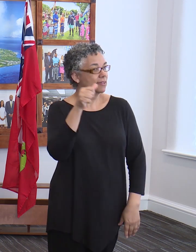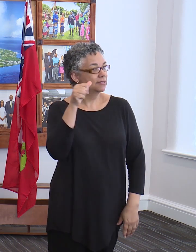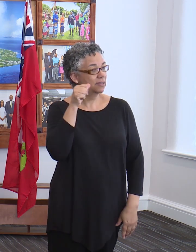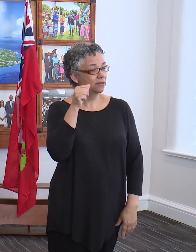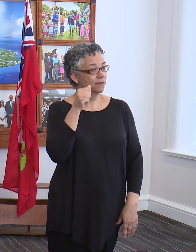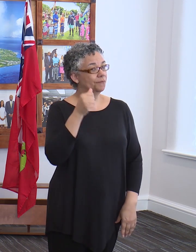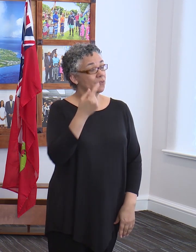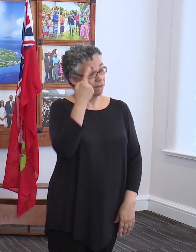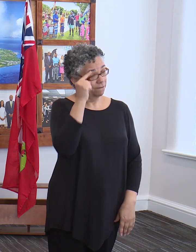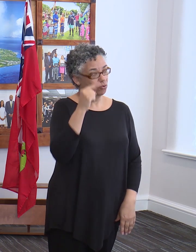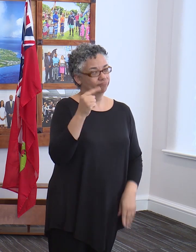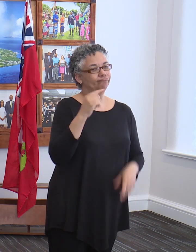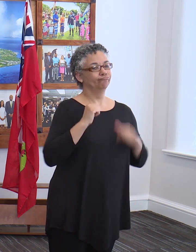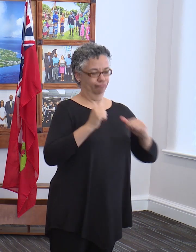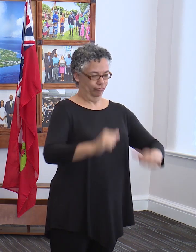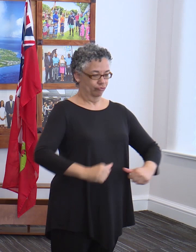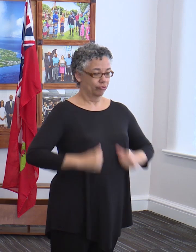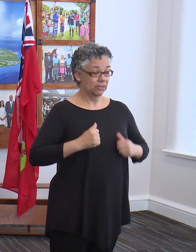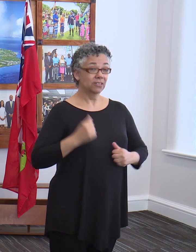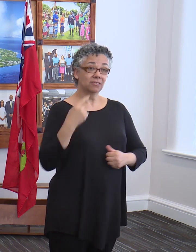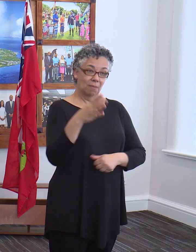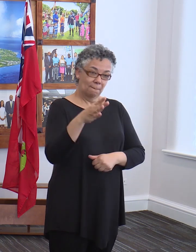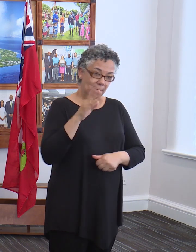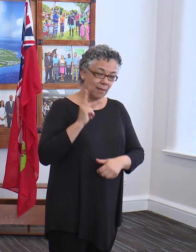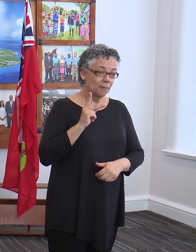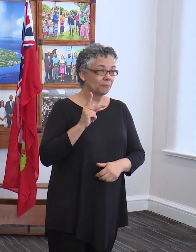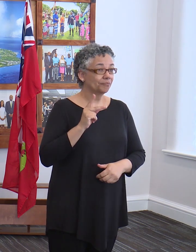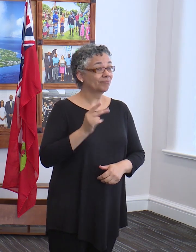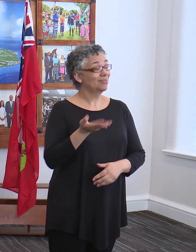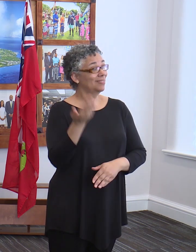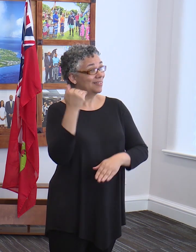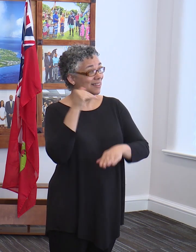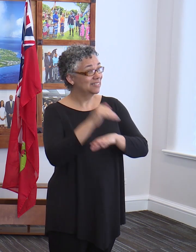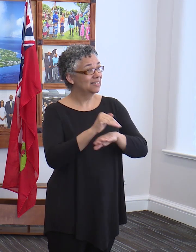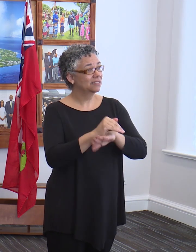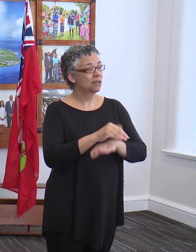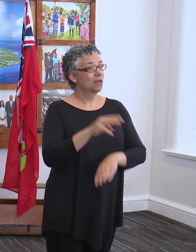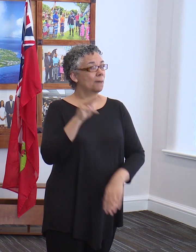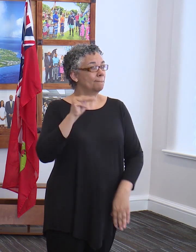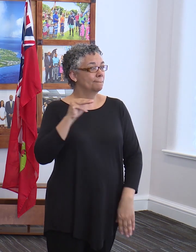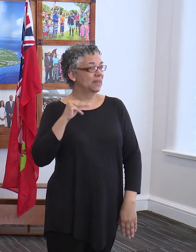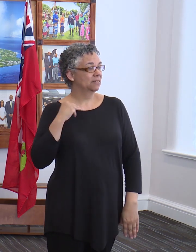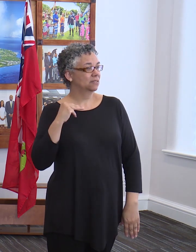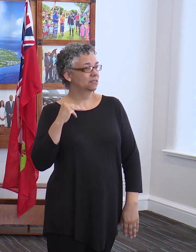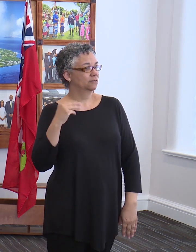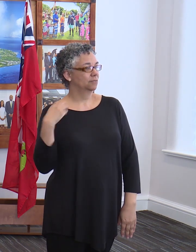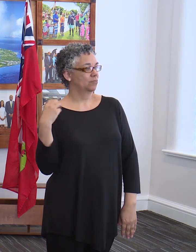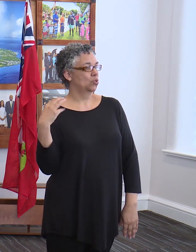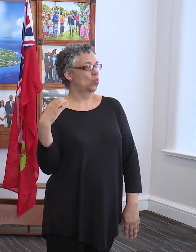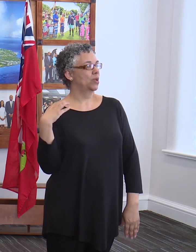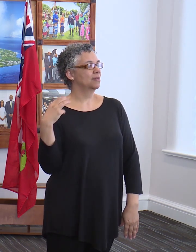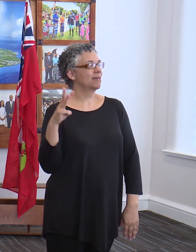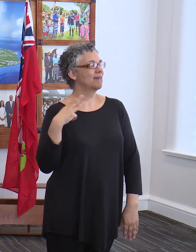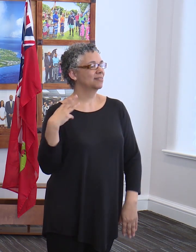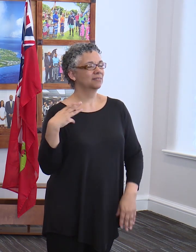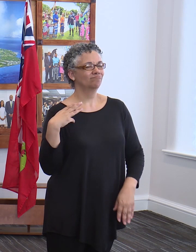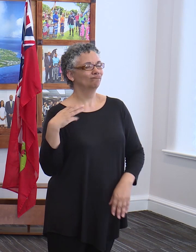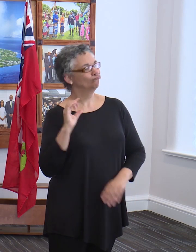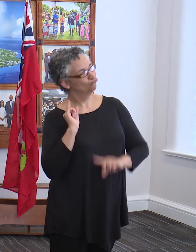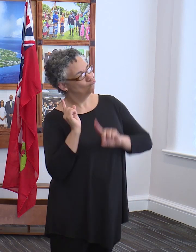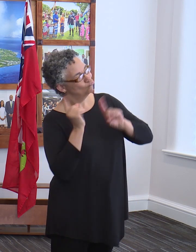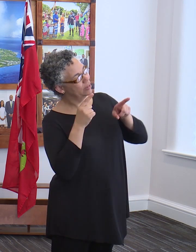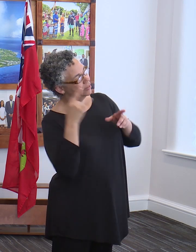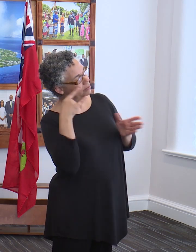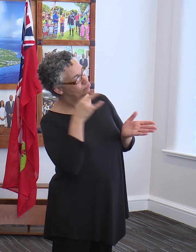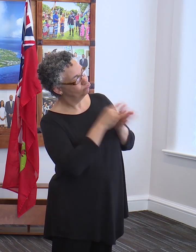returning residents. Last evening, the Minister of National Security, Wayne Keynes, went to the airport to observe the process, and by